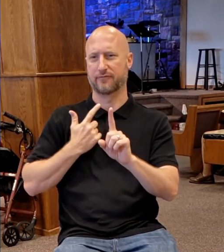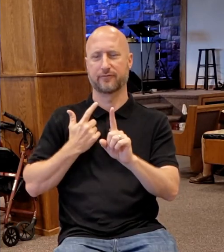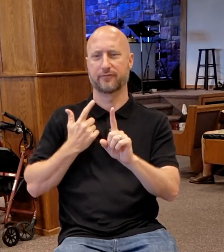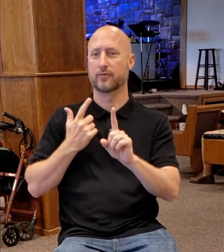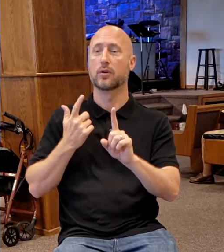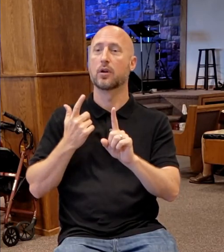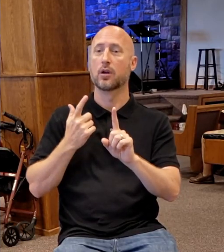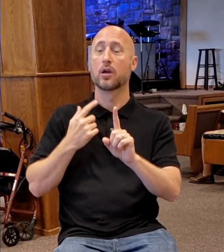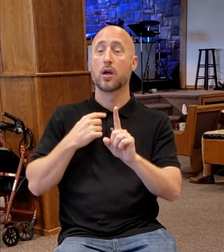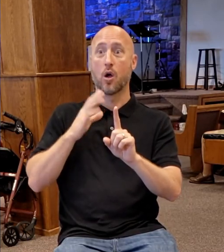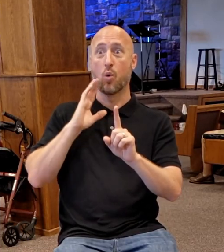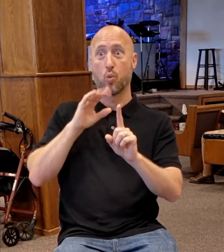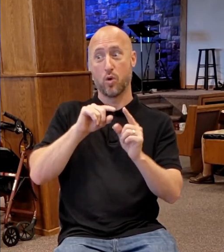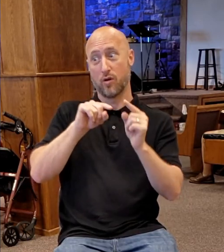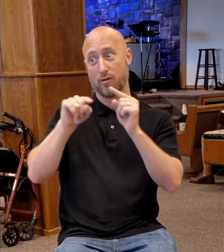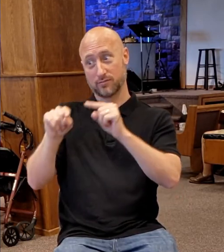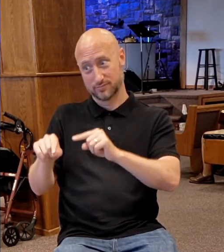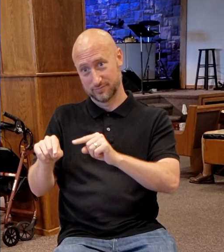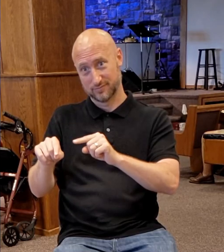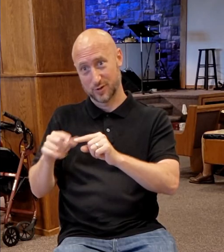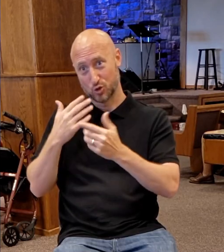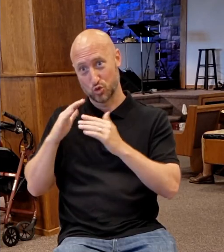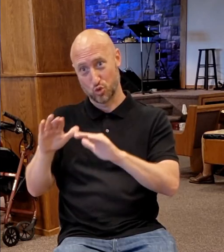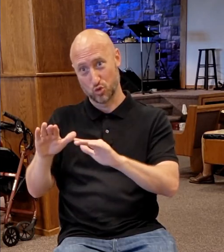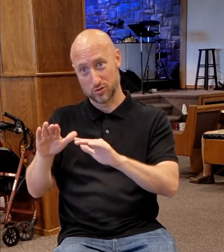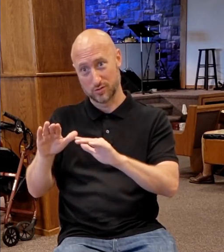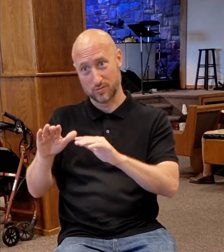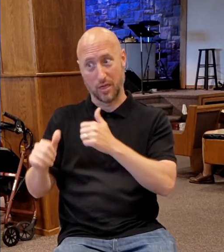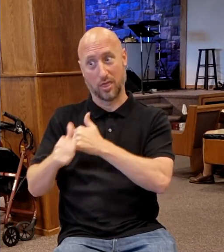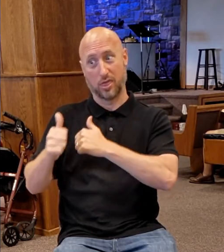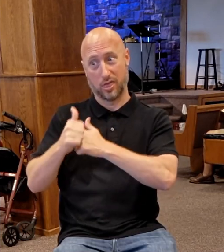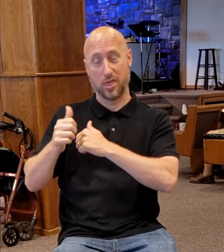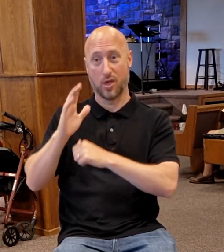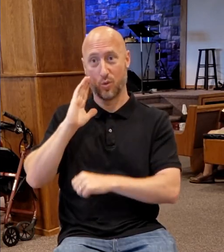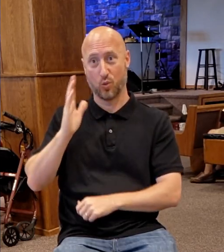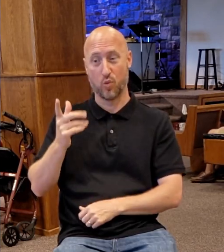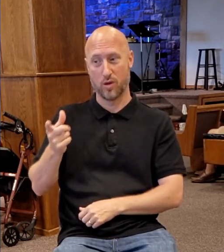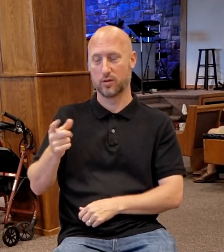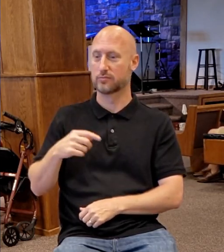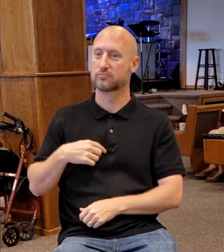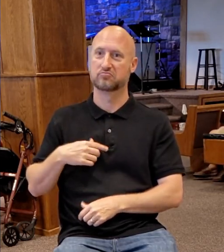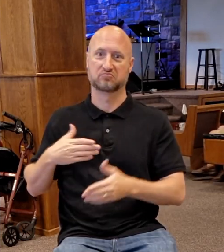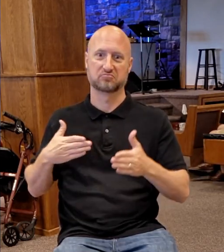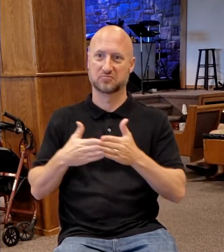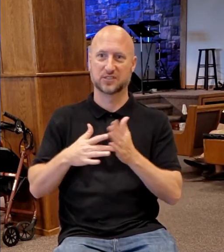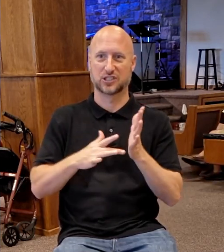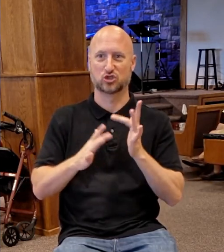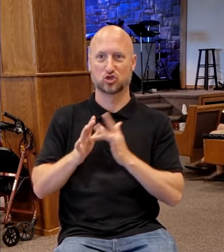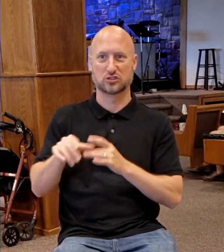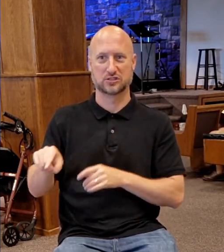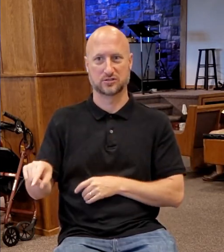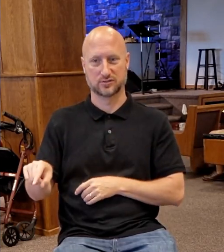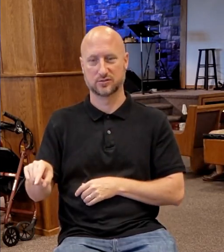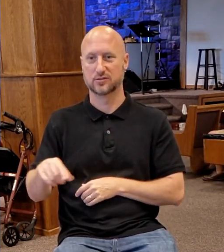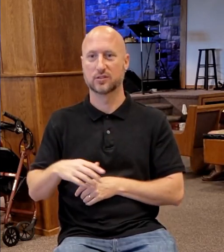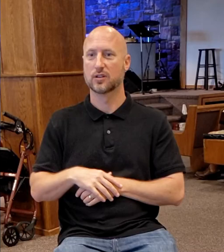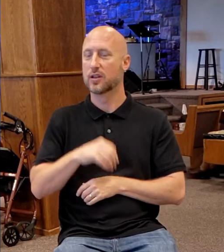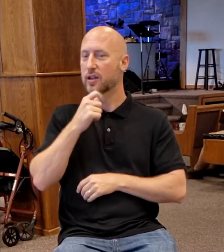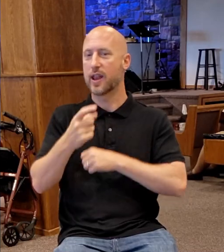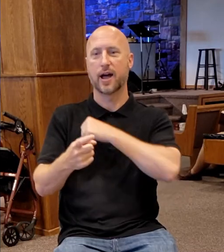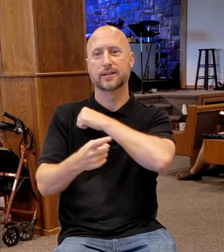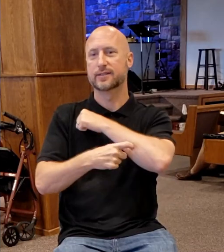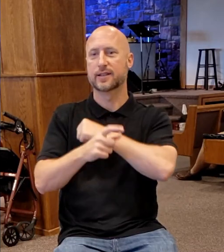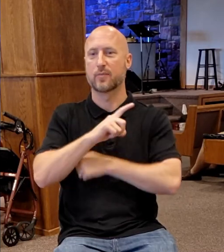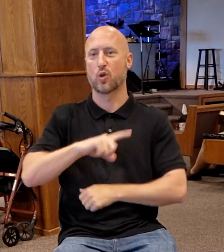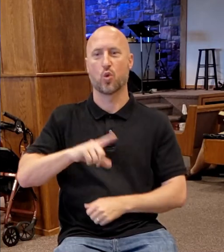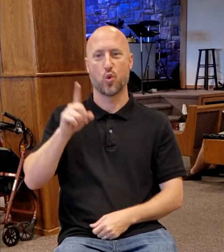knows he's in God's timetable. Jerusalem itself completely hostile. He's not tempting God. Thou shalt not tempt